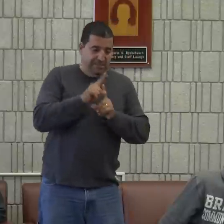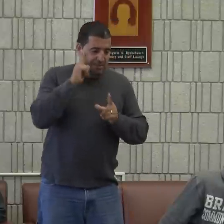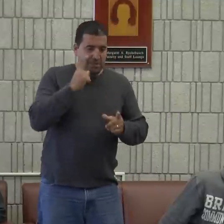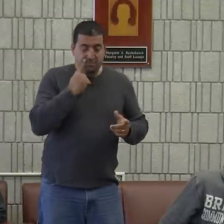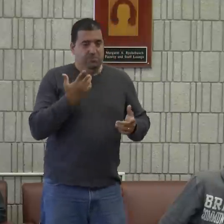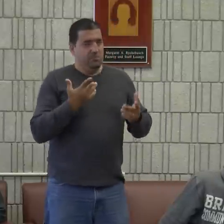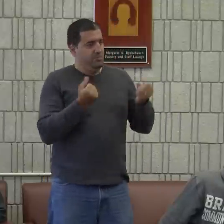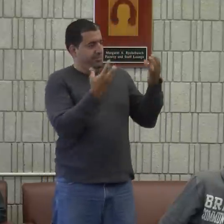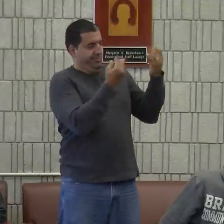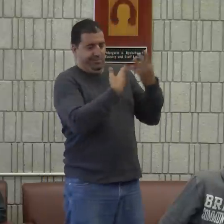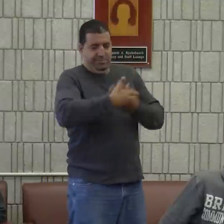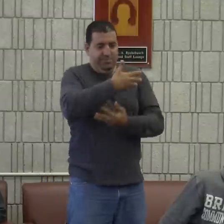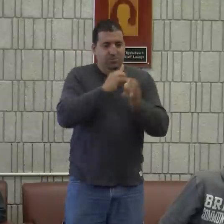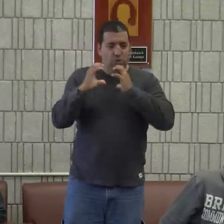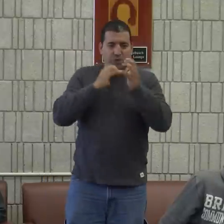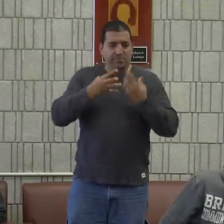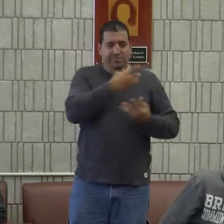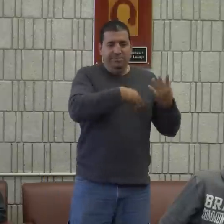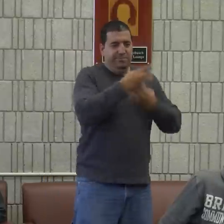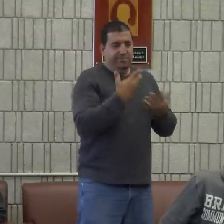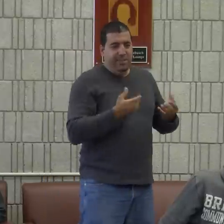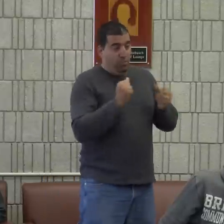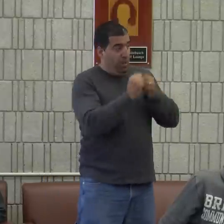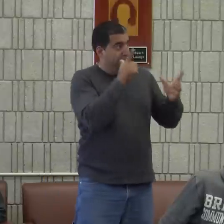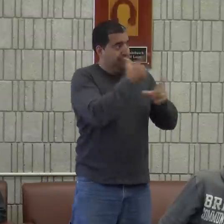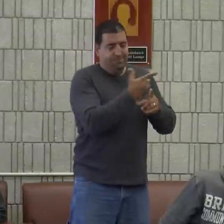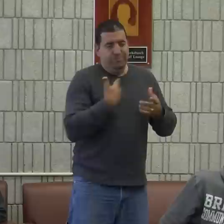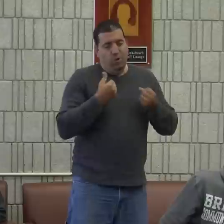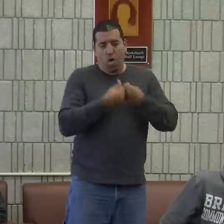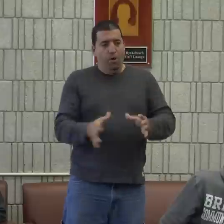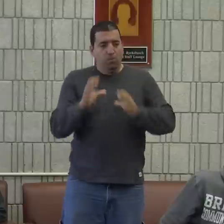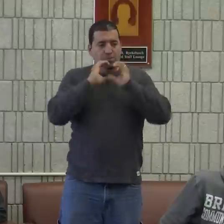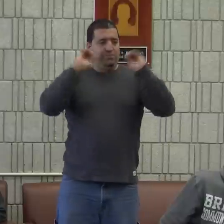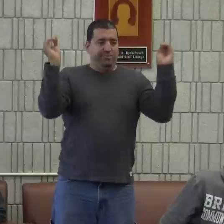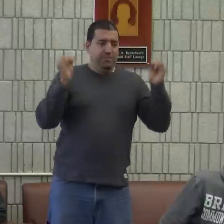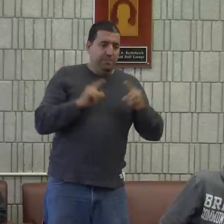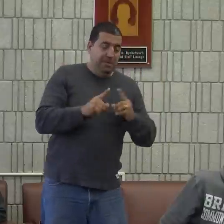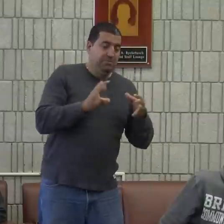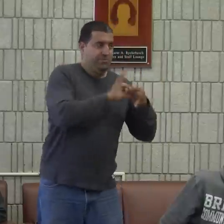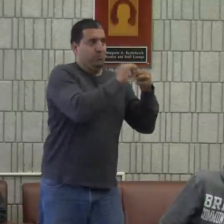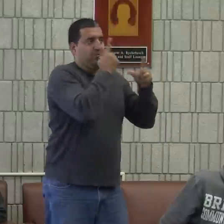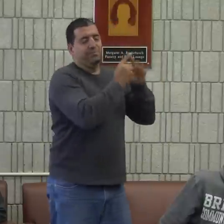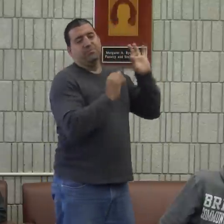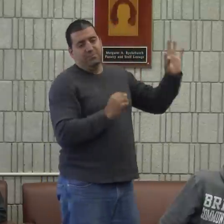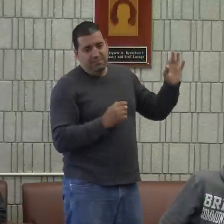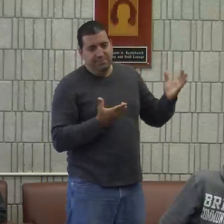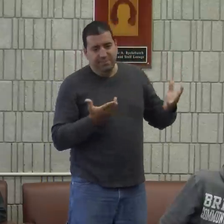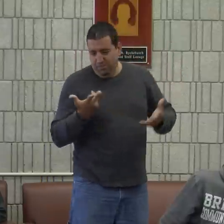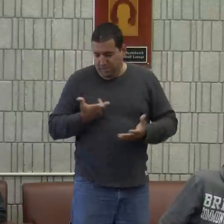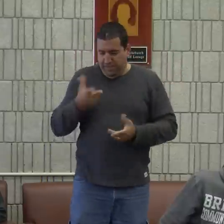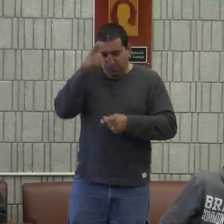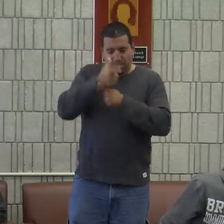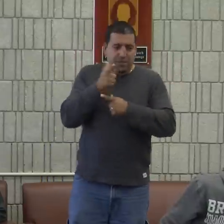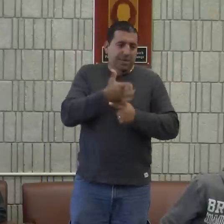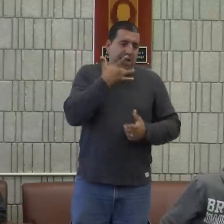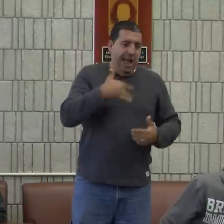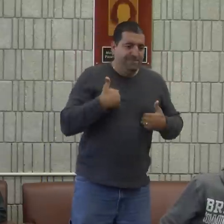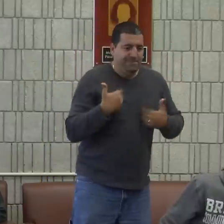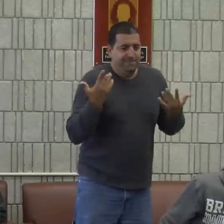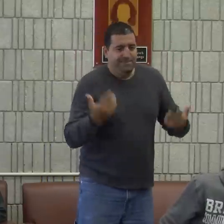sister and I. We communicate and gesture to each other. And there is a communication within our family. But the fact that we